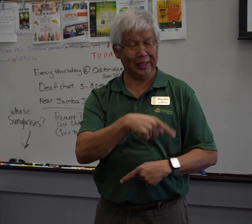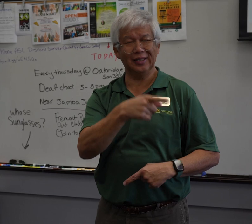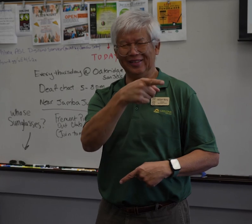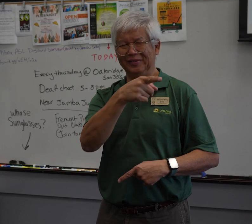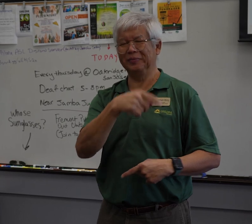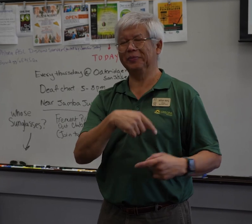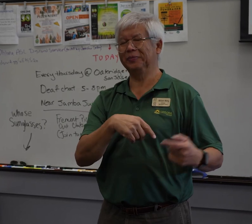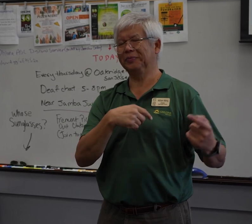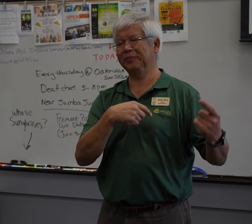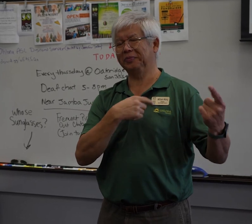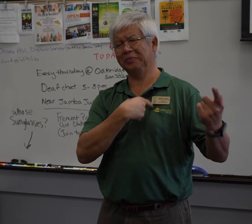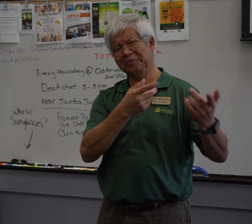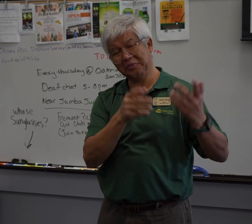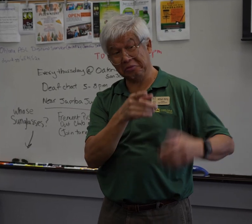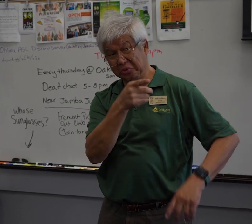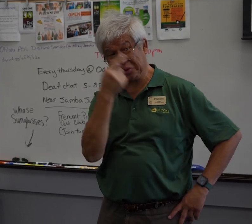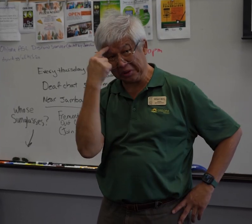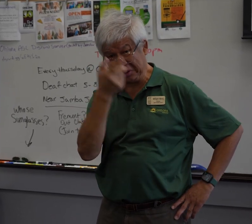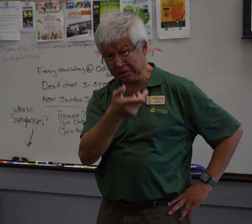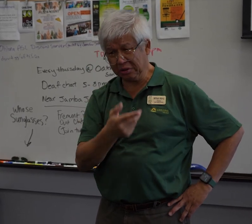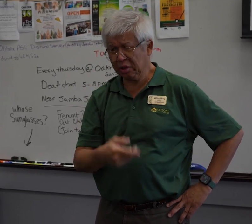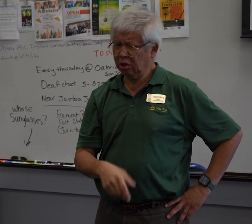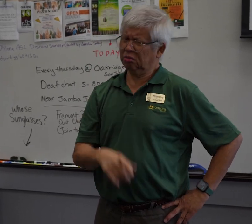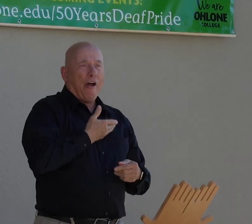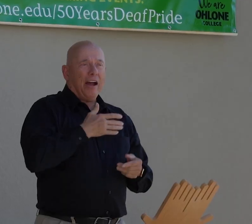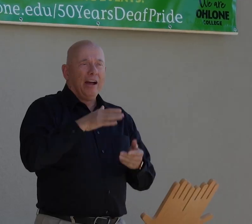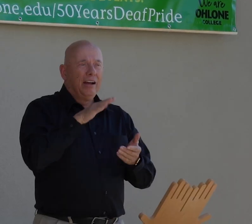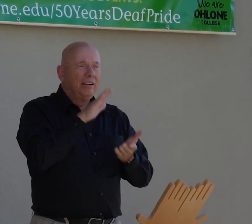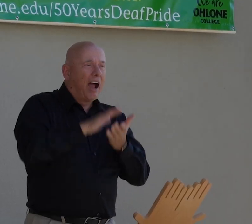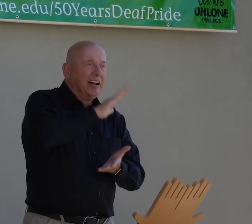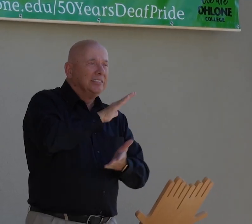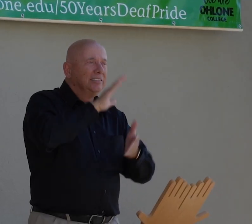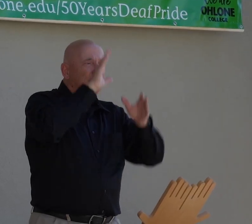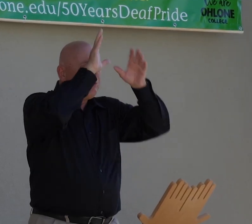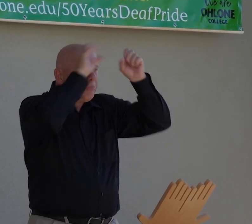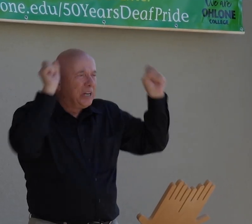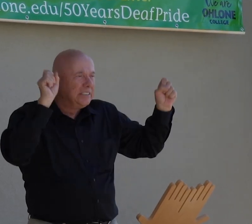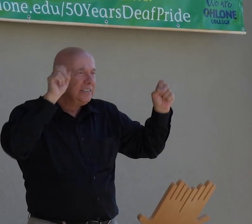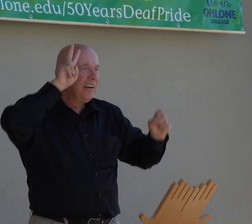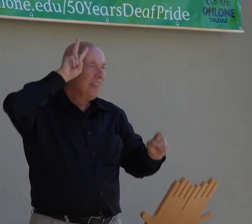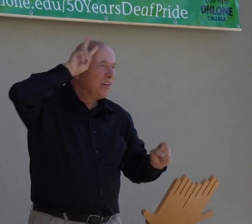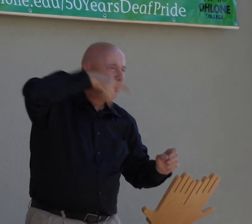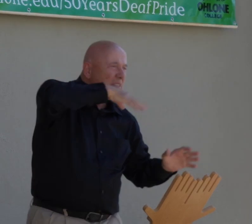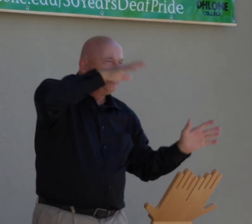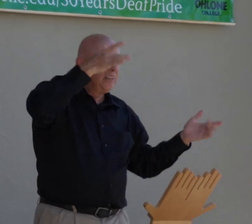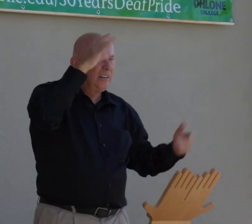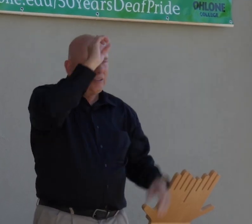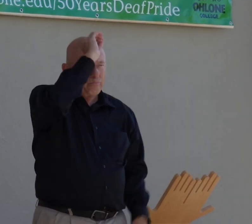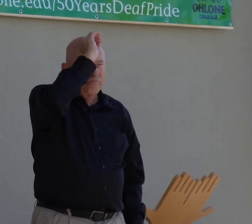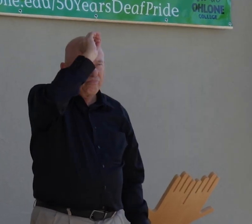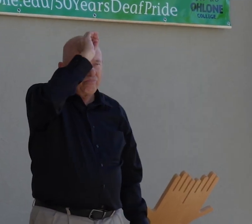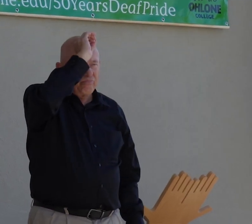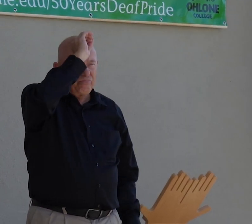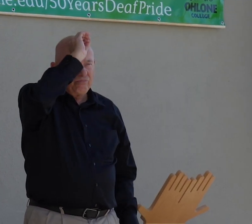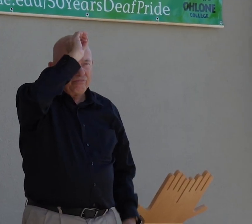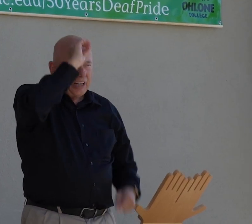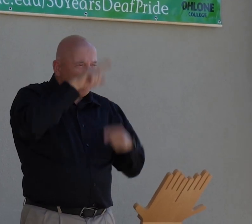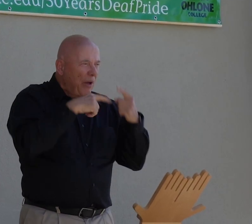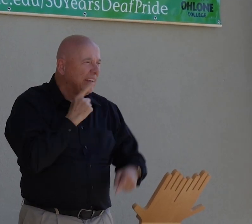the way will be here for the keynote this afternoon. I asked him what he thought about it and that perhaps we should do that, and he